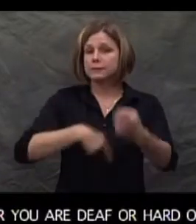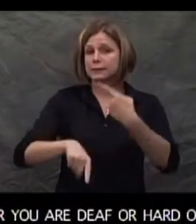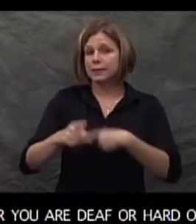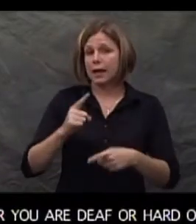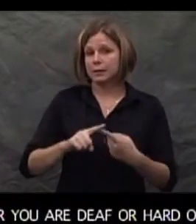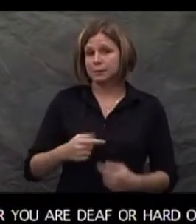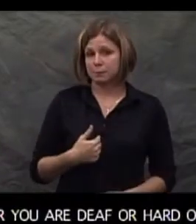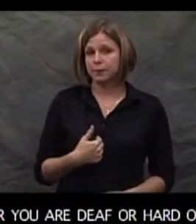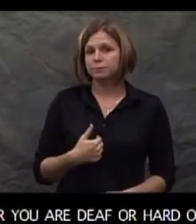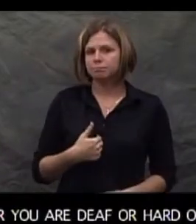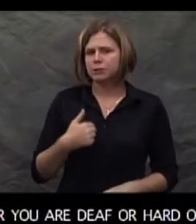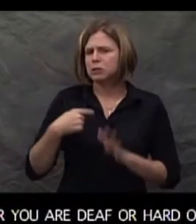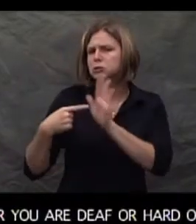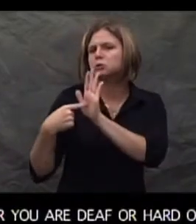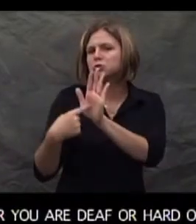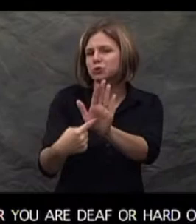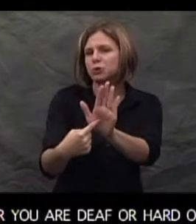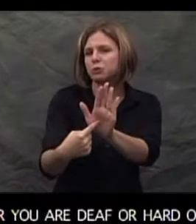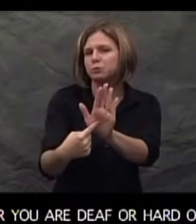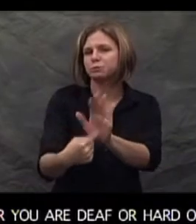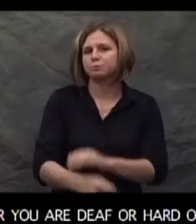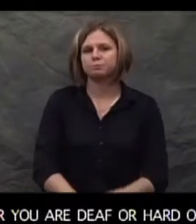of hearing. This is what these signs look like.